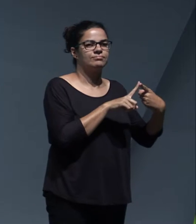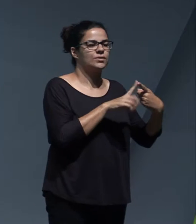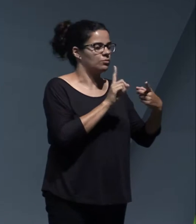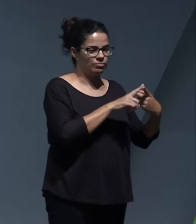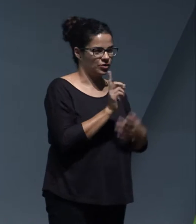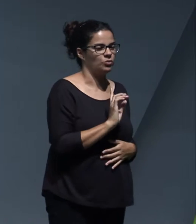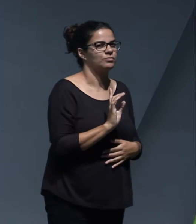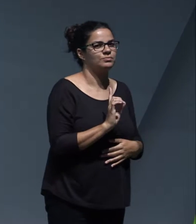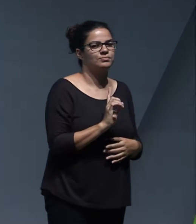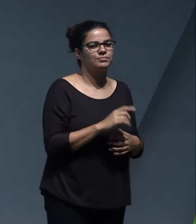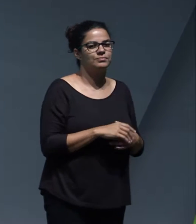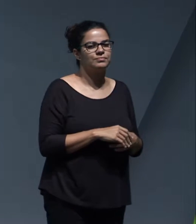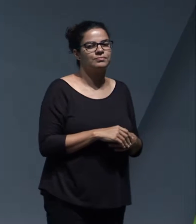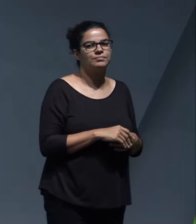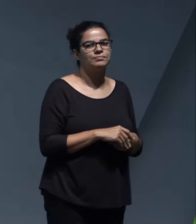no.